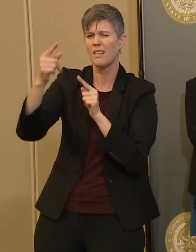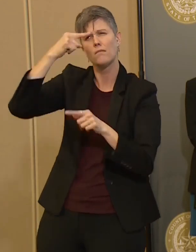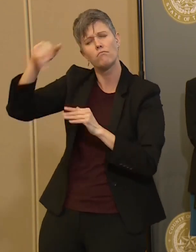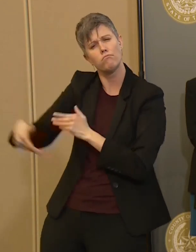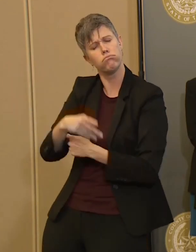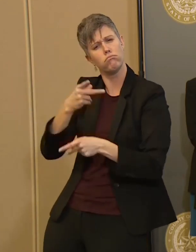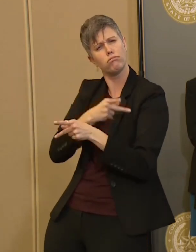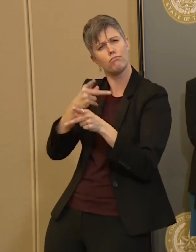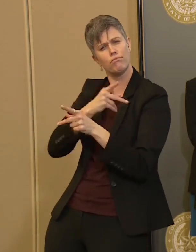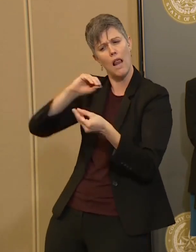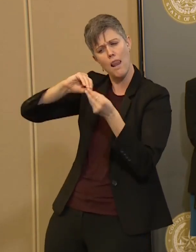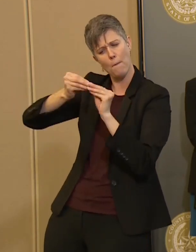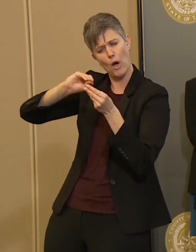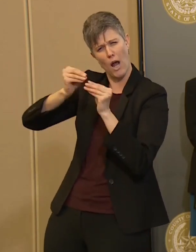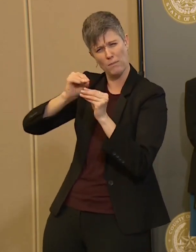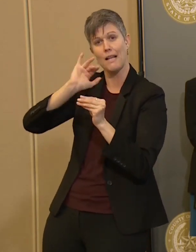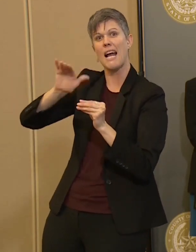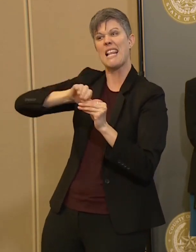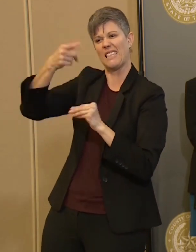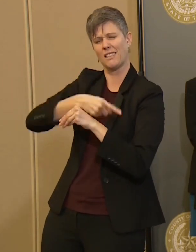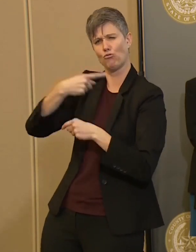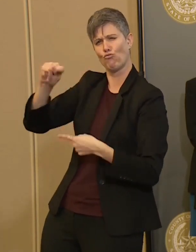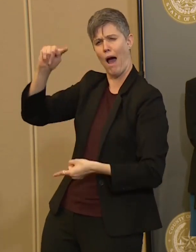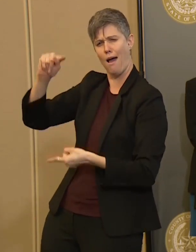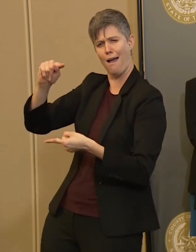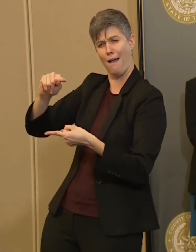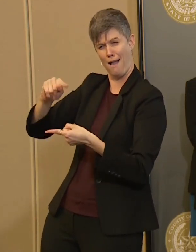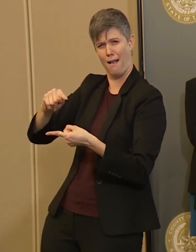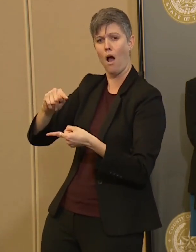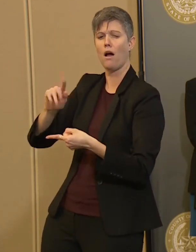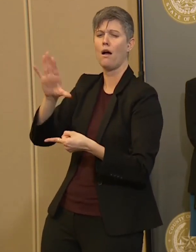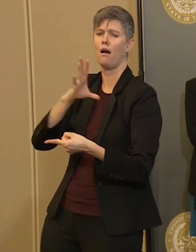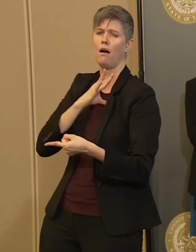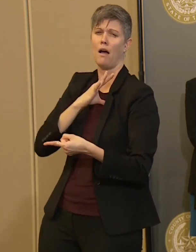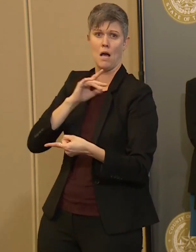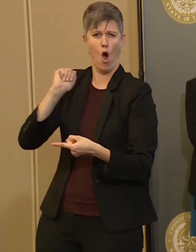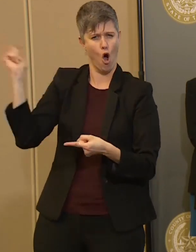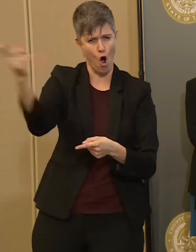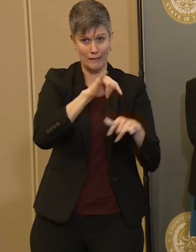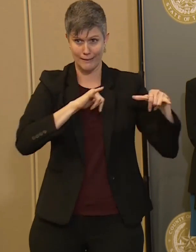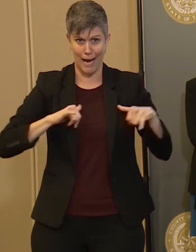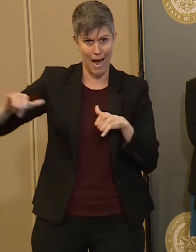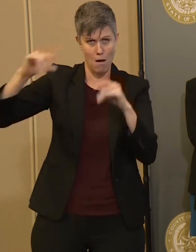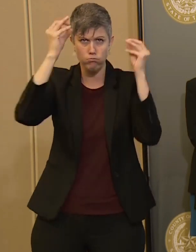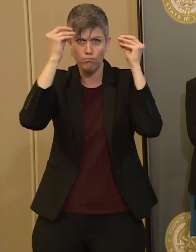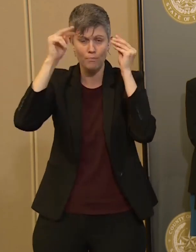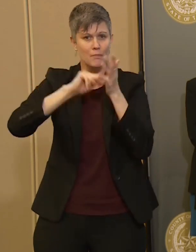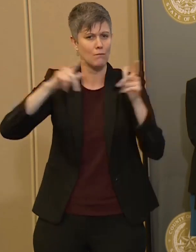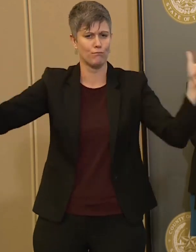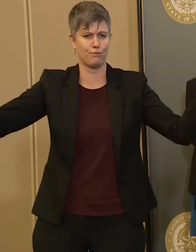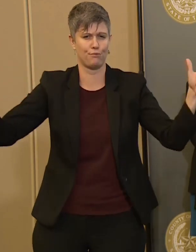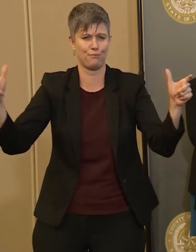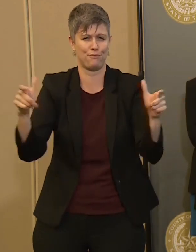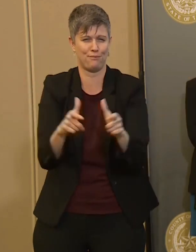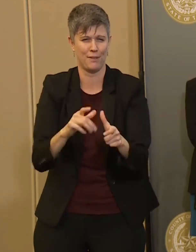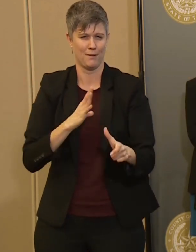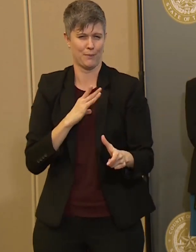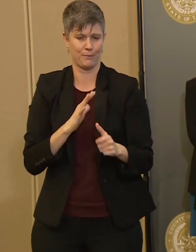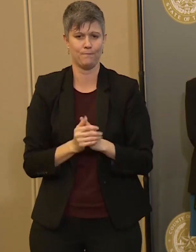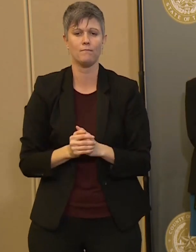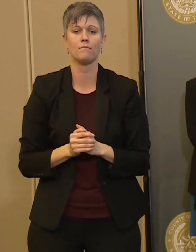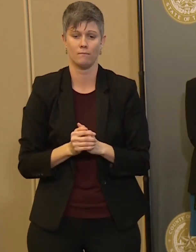number. Everybody needs to do their part in this if we're going to be successful as a community. If we do this,